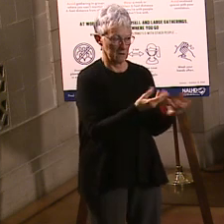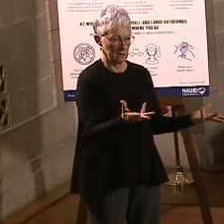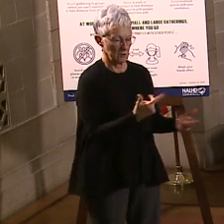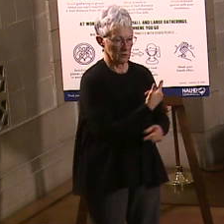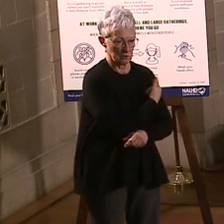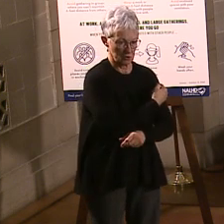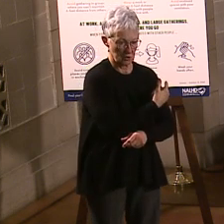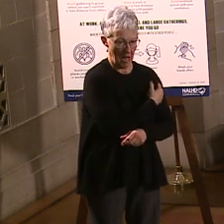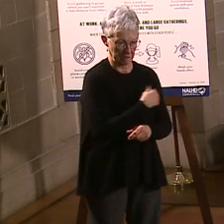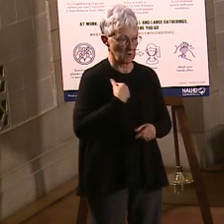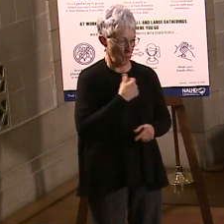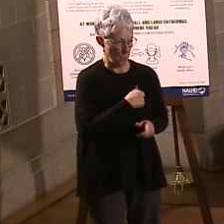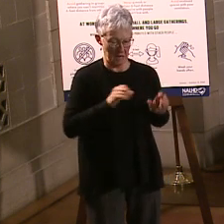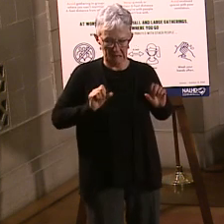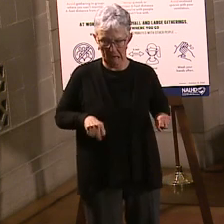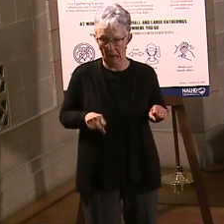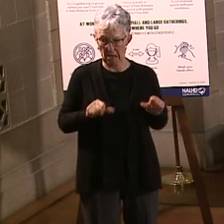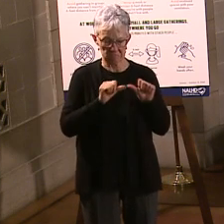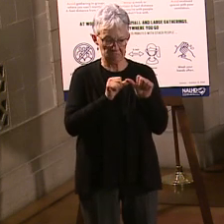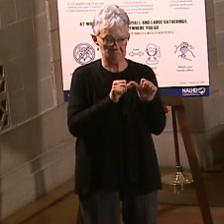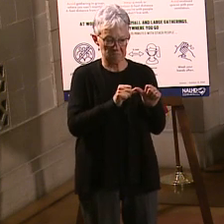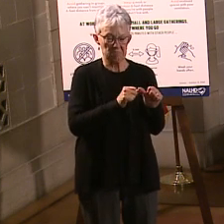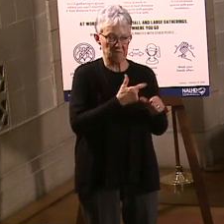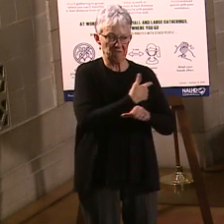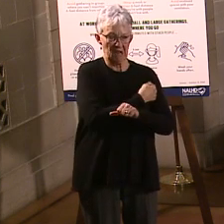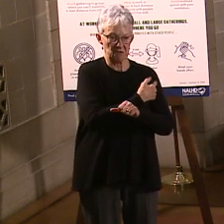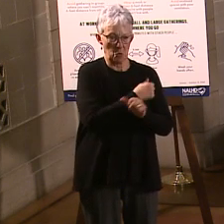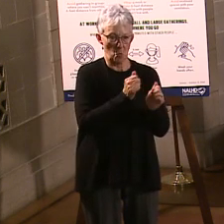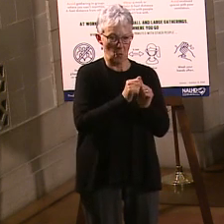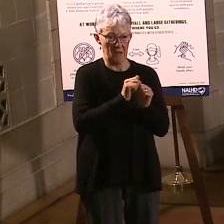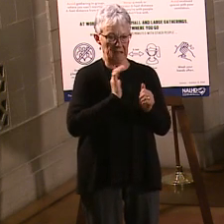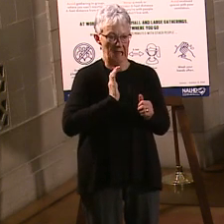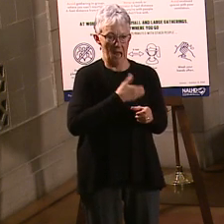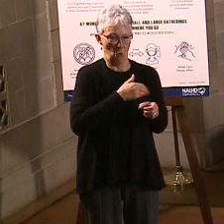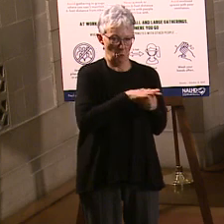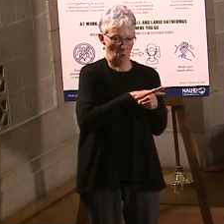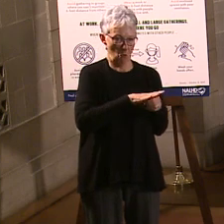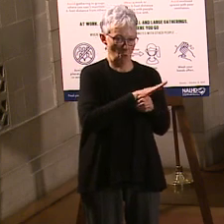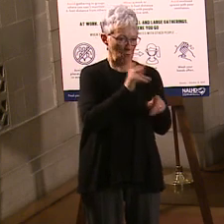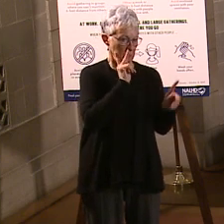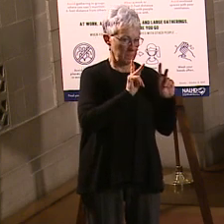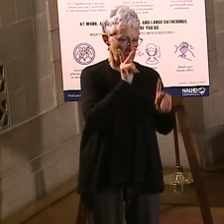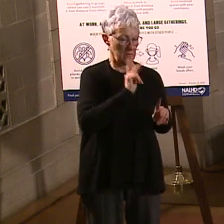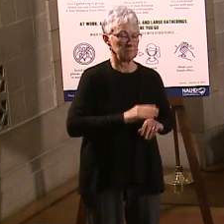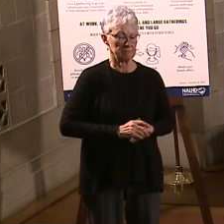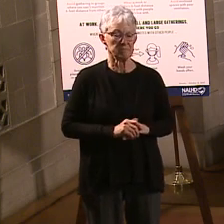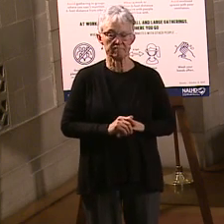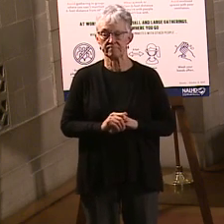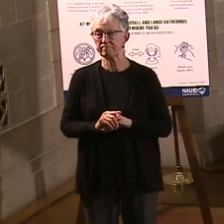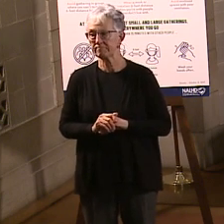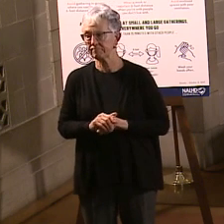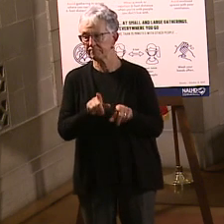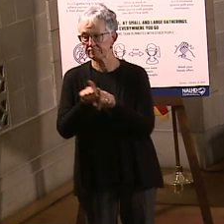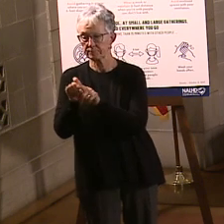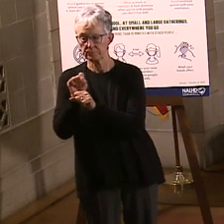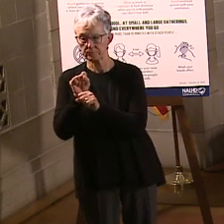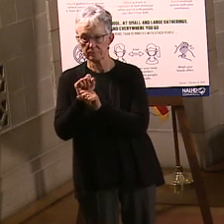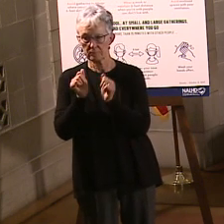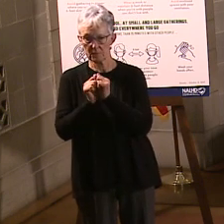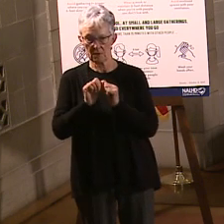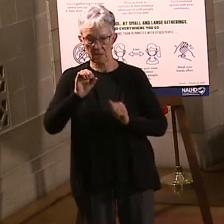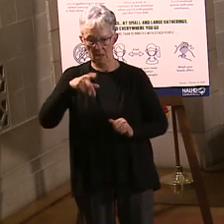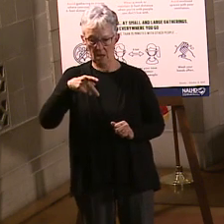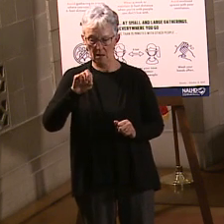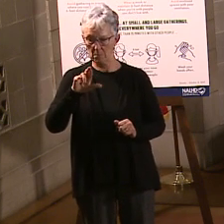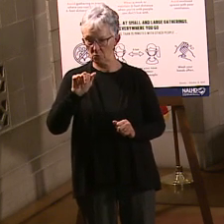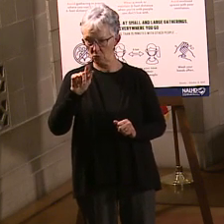currently able to sustain our vaccination efforts with our current support and allocations coming in. Also, we're working with Operation Warp Speed